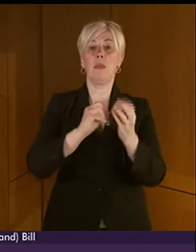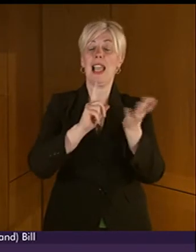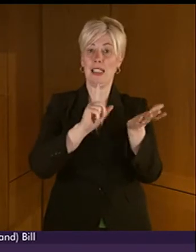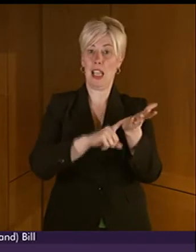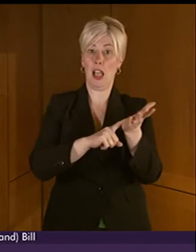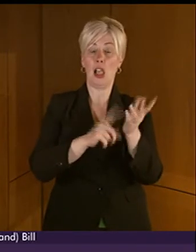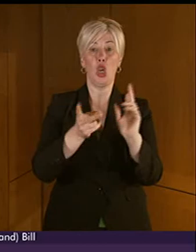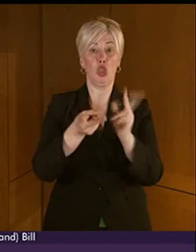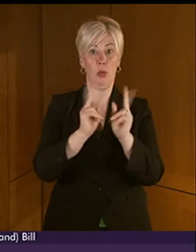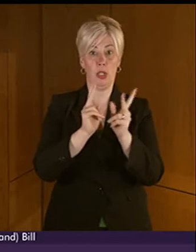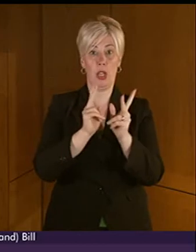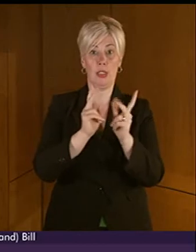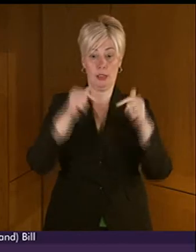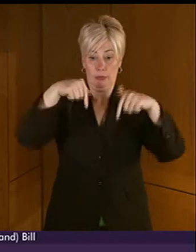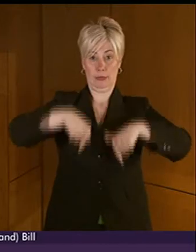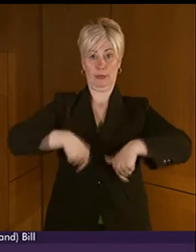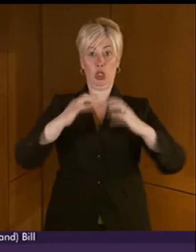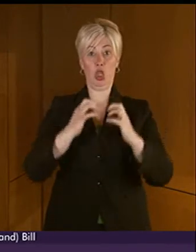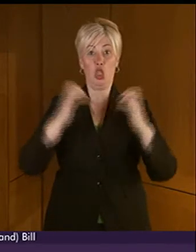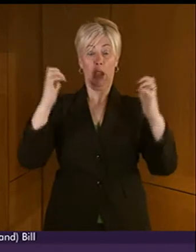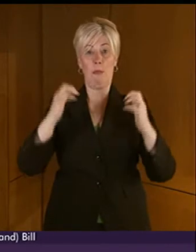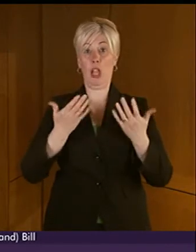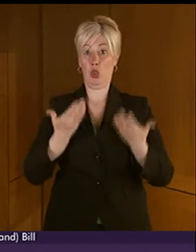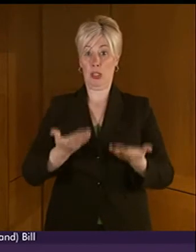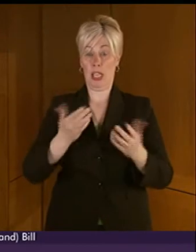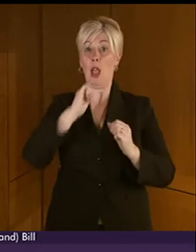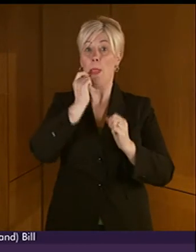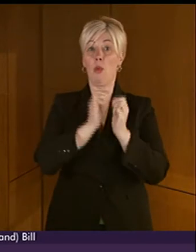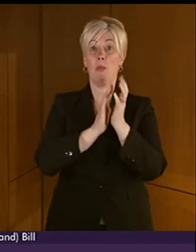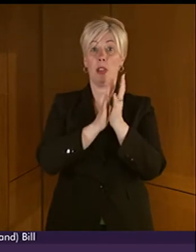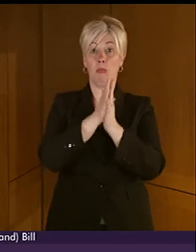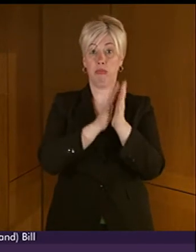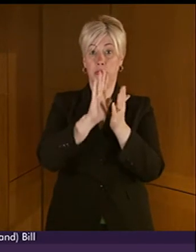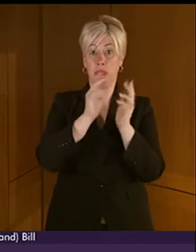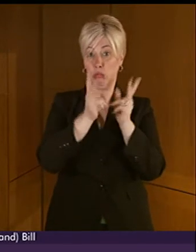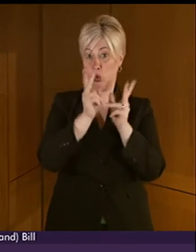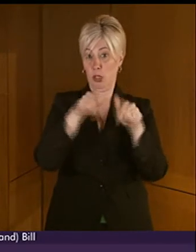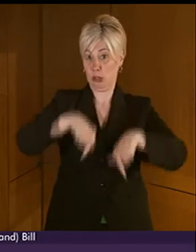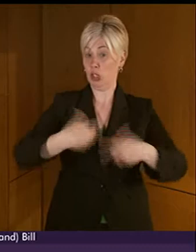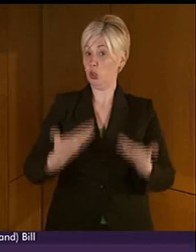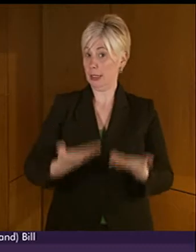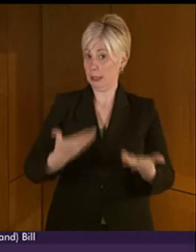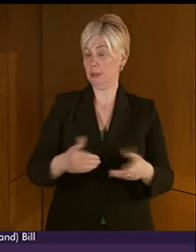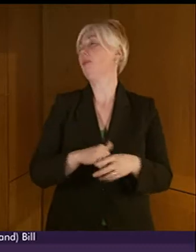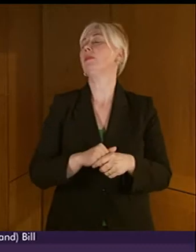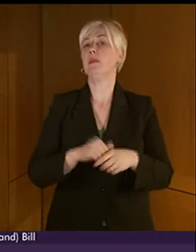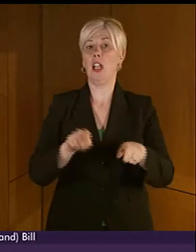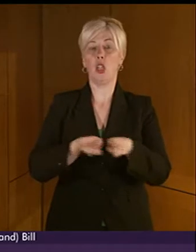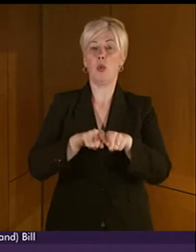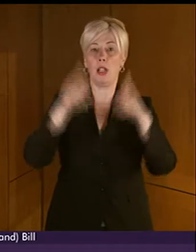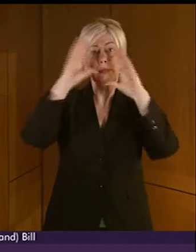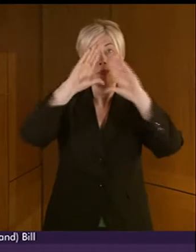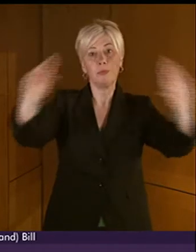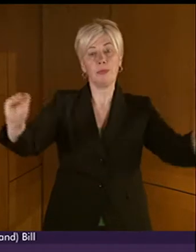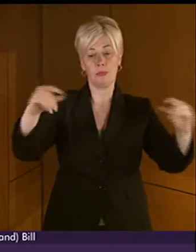interpreters are present in the Chamber and will be signing this debate. Members will also wish to note that the Parliament